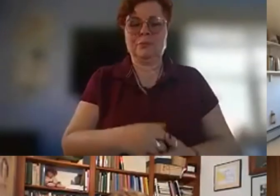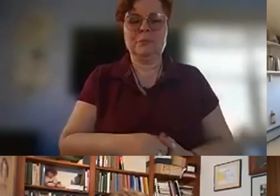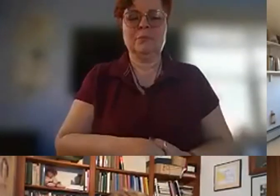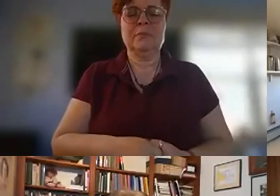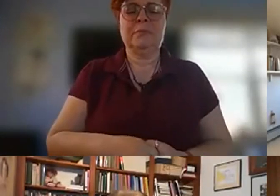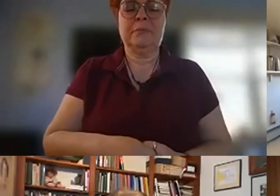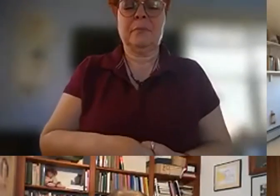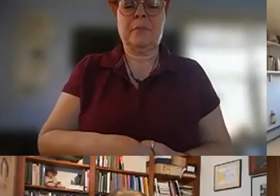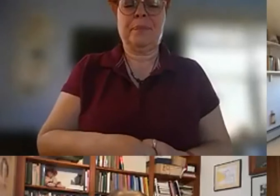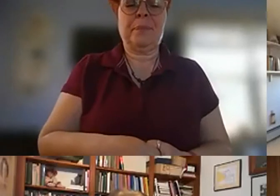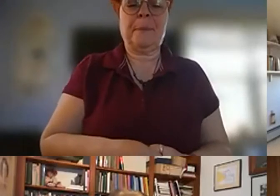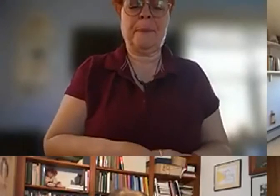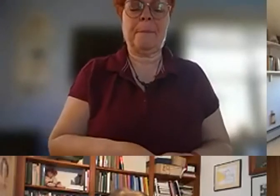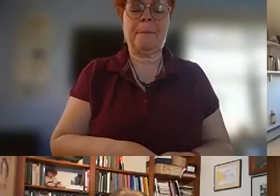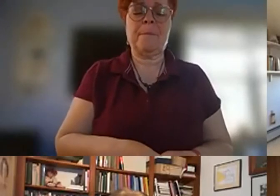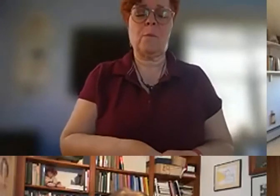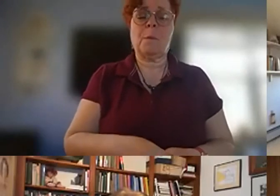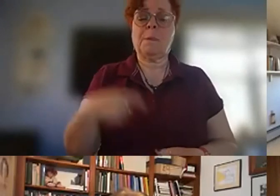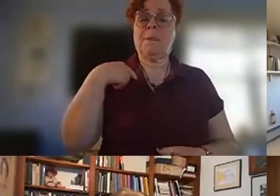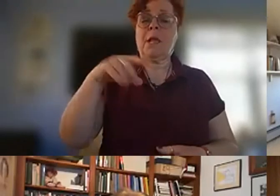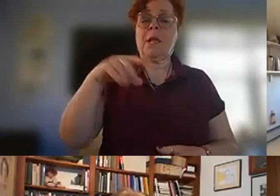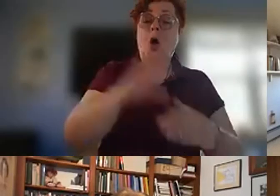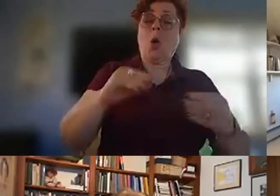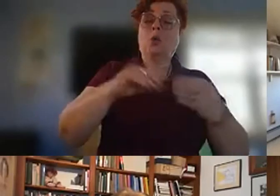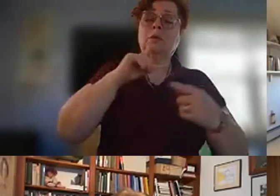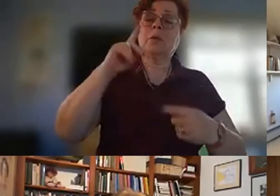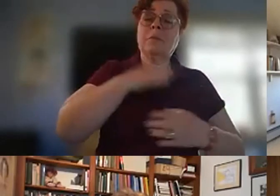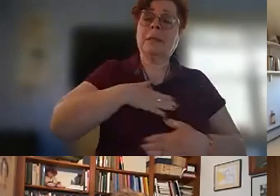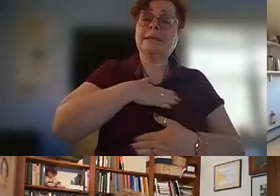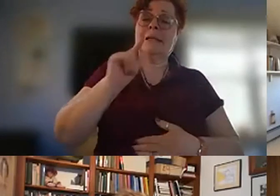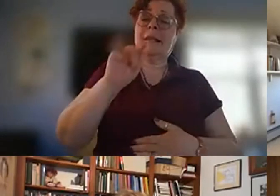it's called ode to the pleasant lake high trail